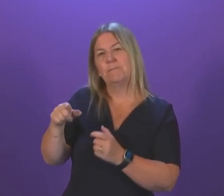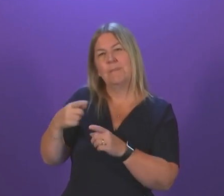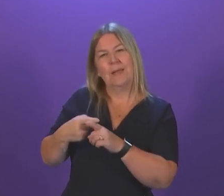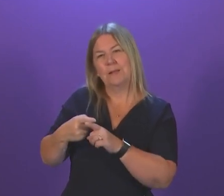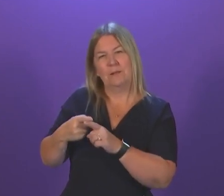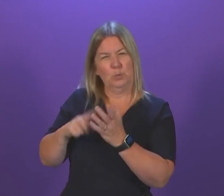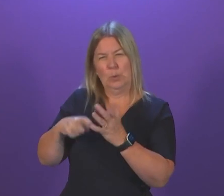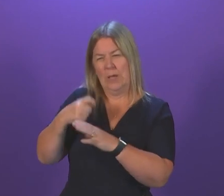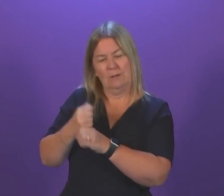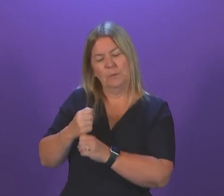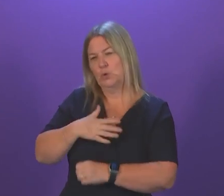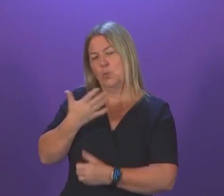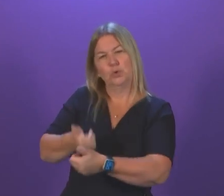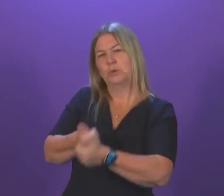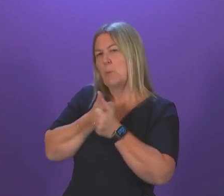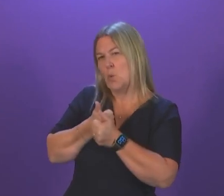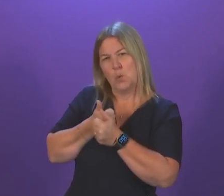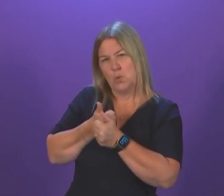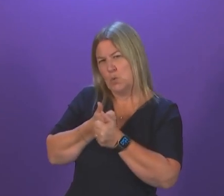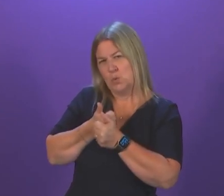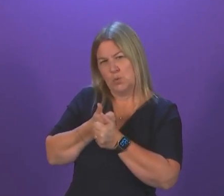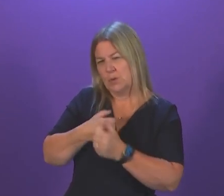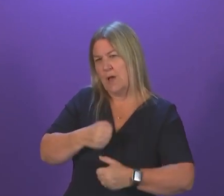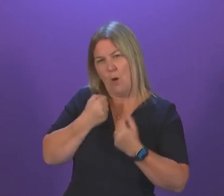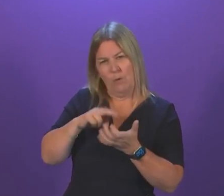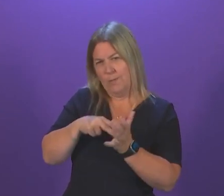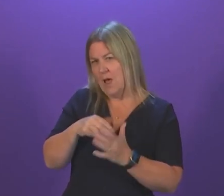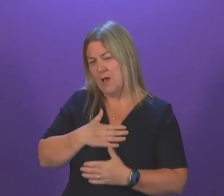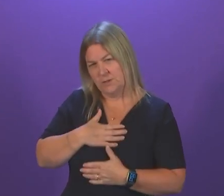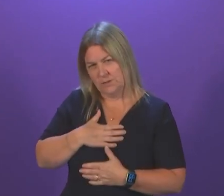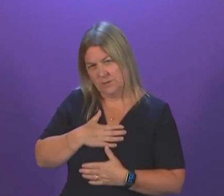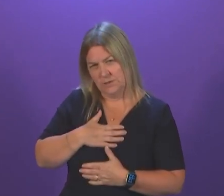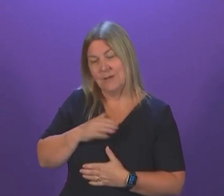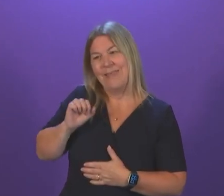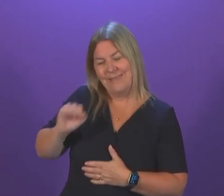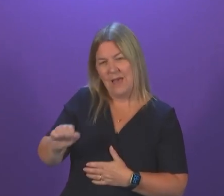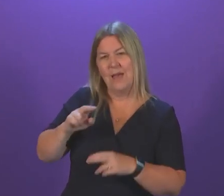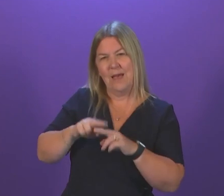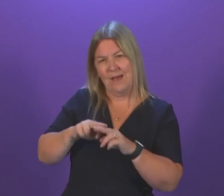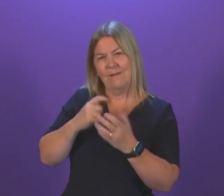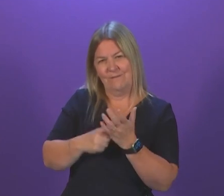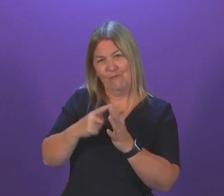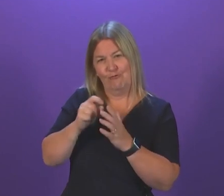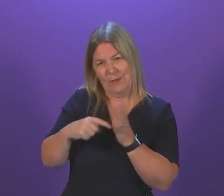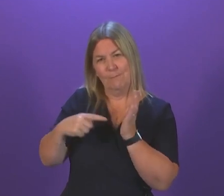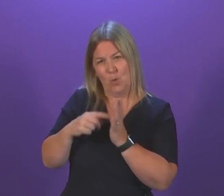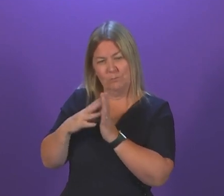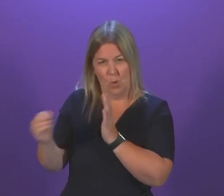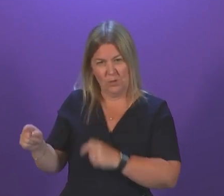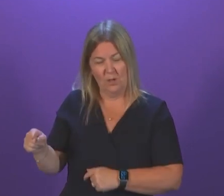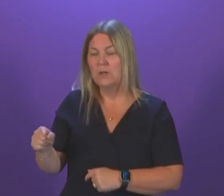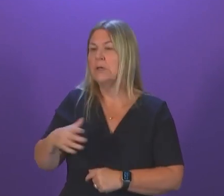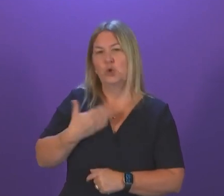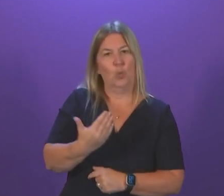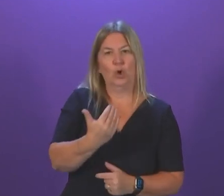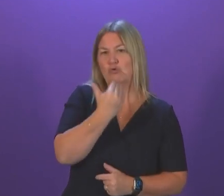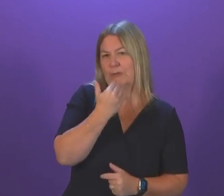higher labour or environmental standards as part of their free port model. All mention of green ports was to be avoided and